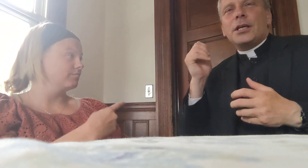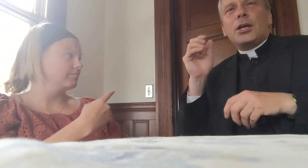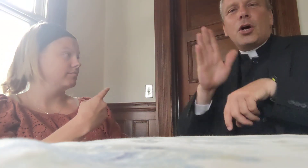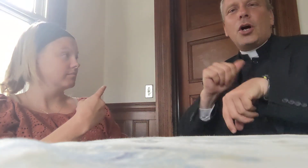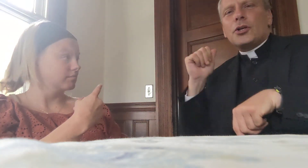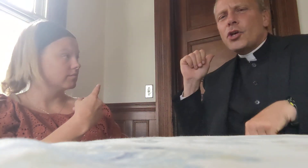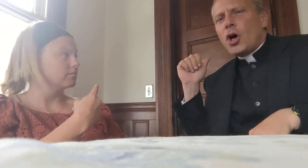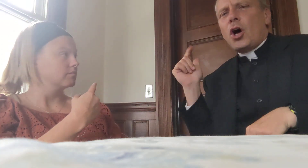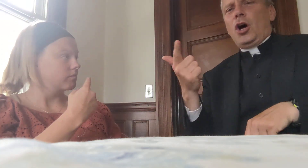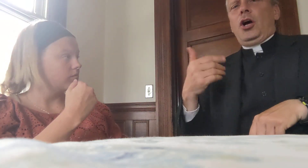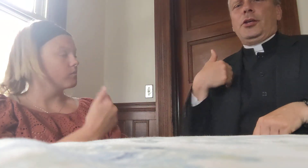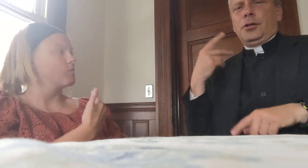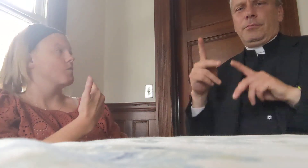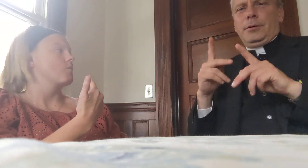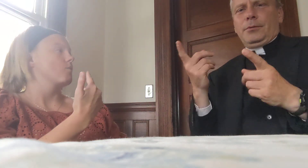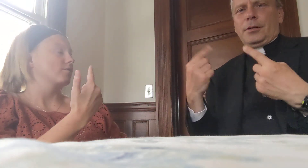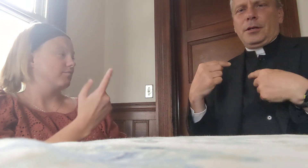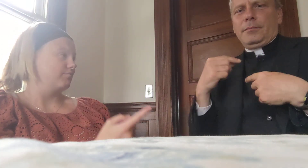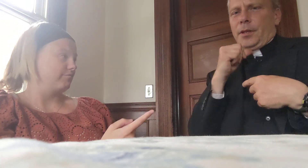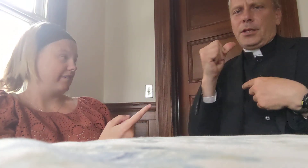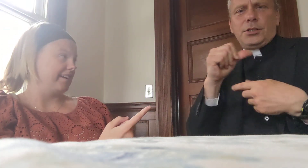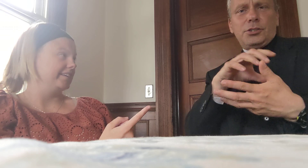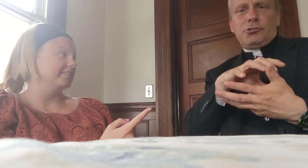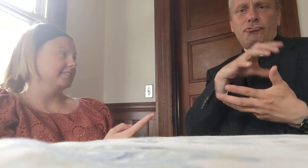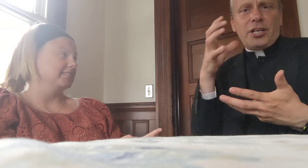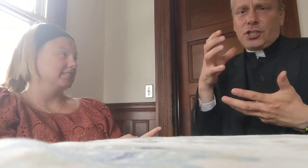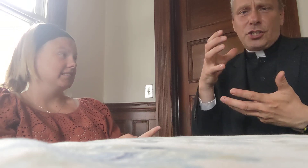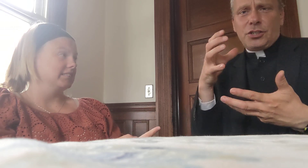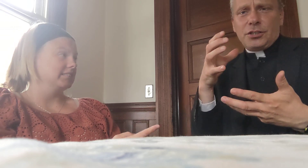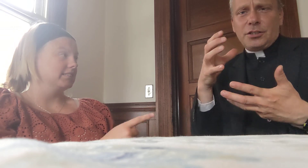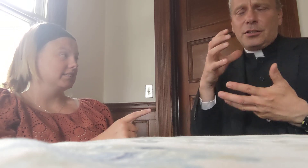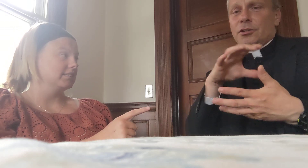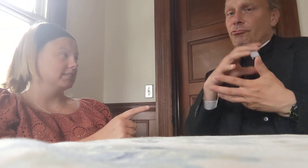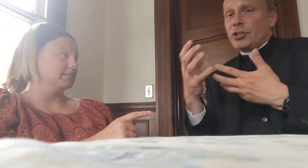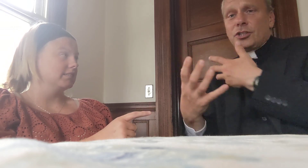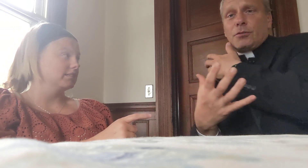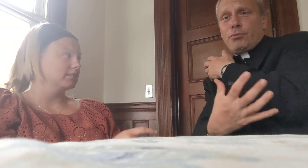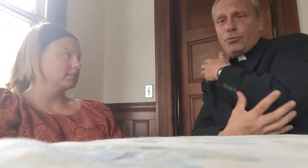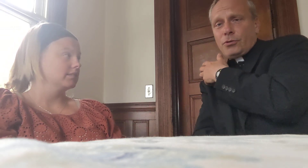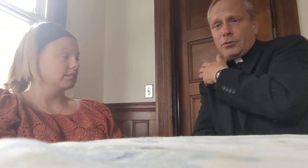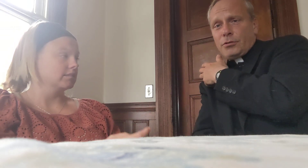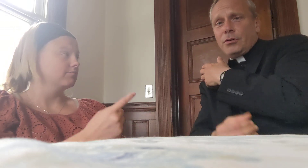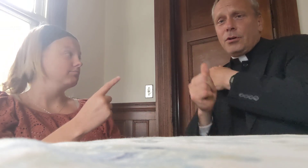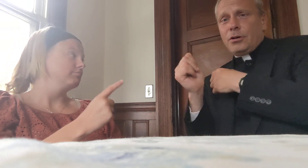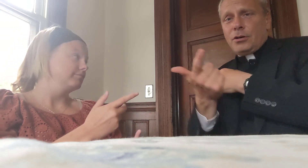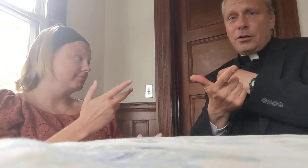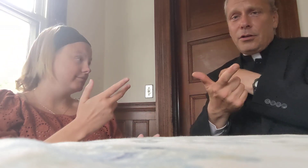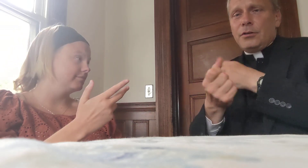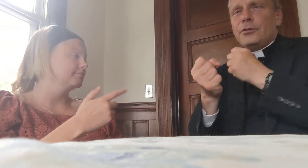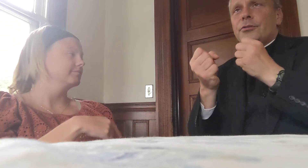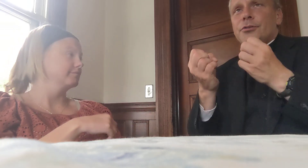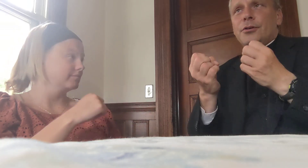he called all young people to come, not just the rich, the rich and the poor, all, so,